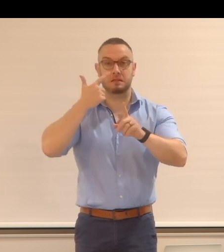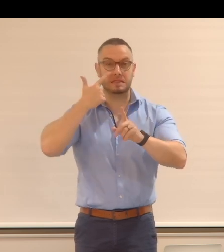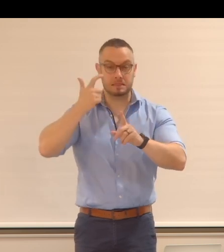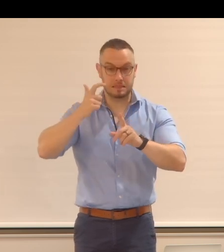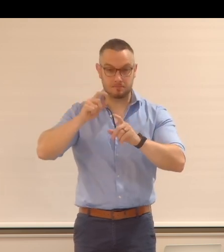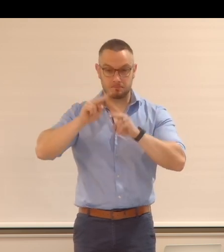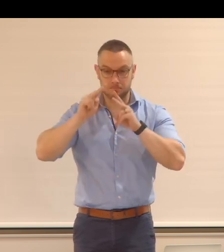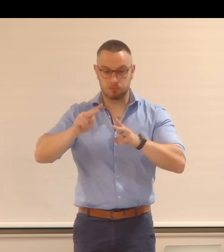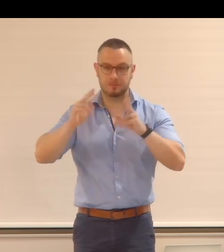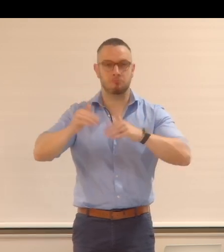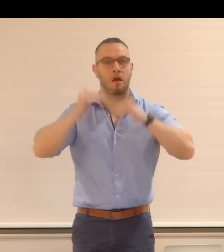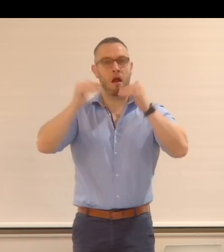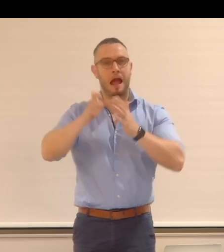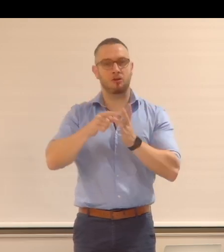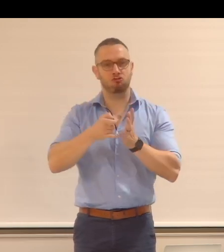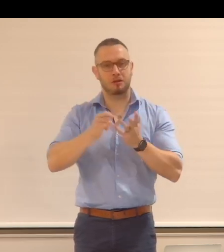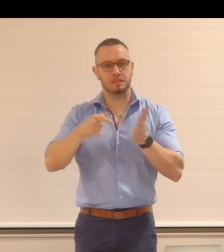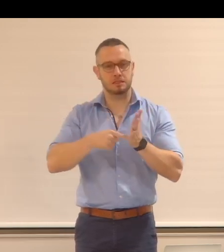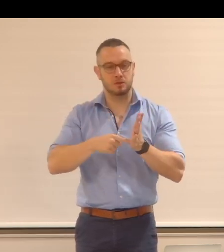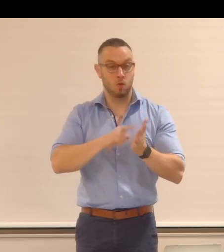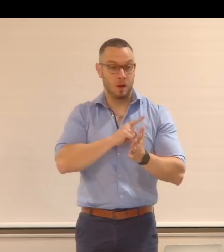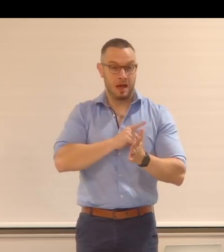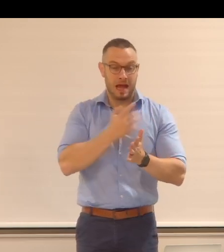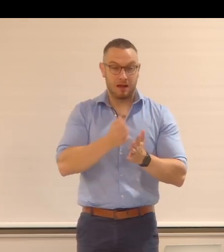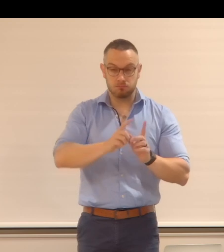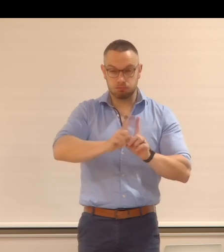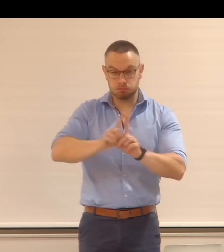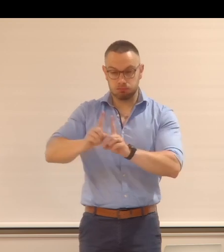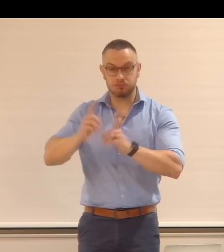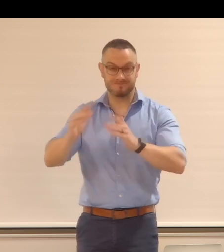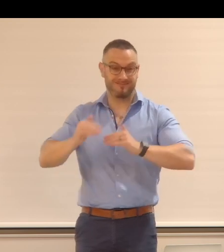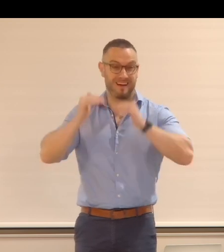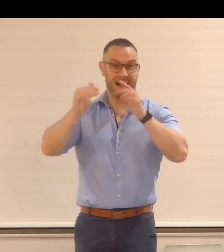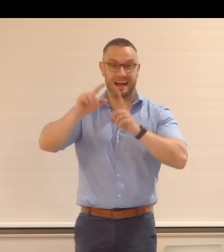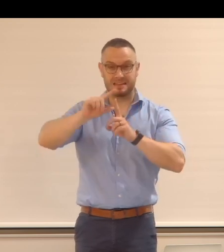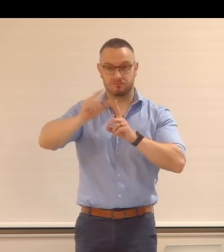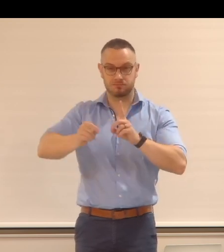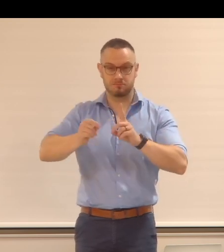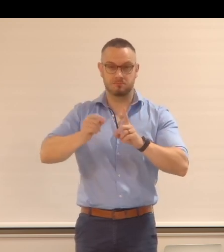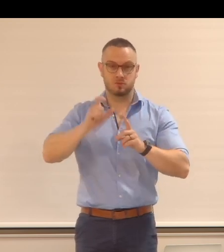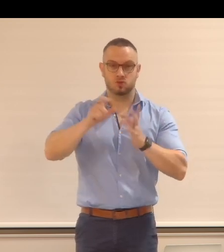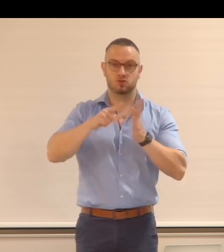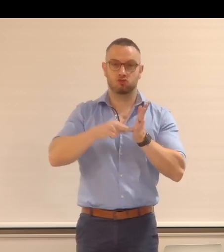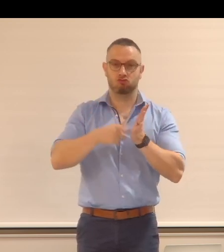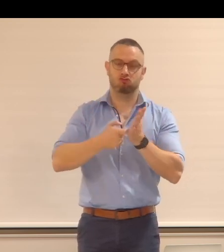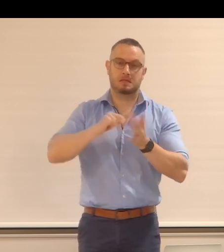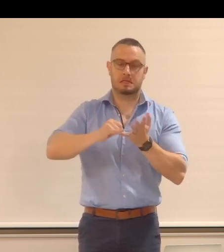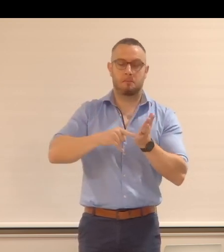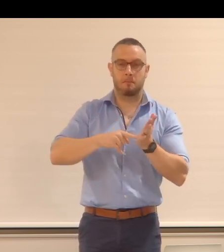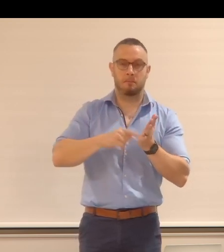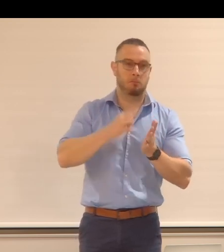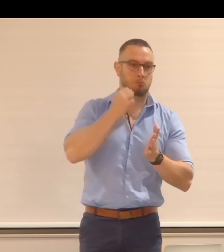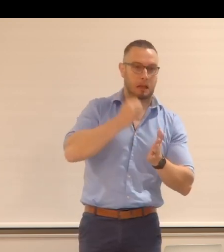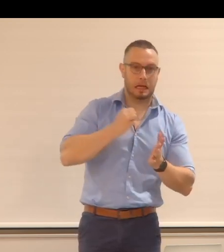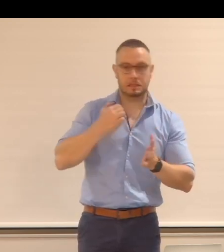very high contrasts because there are very high contrasts on the moon, black and white, and you have to be able to see them properly.